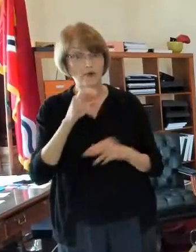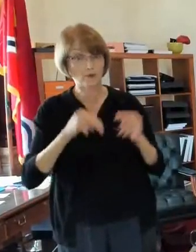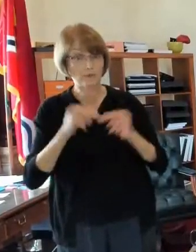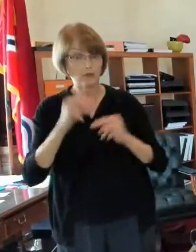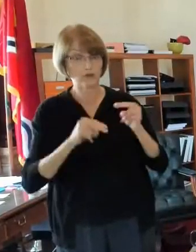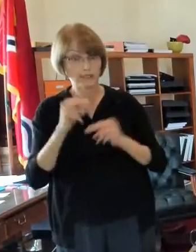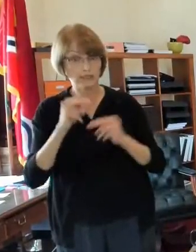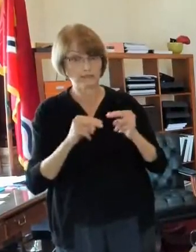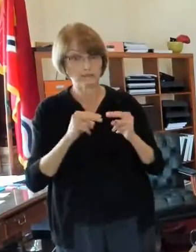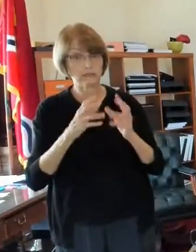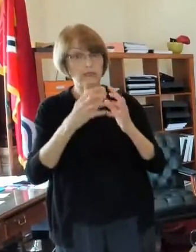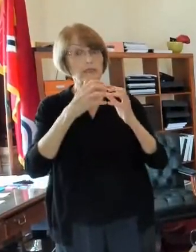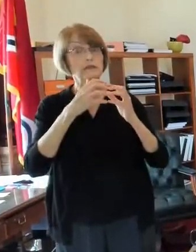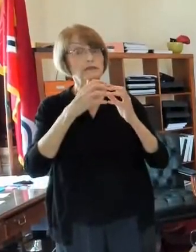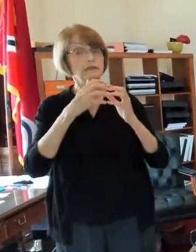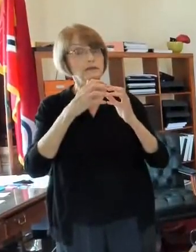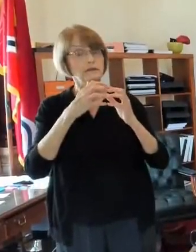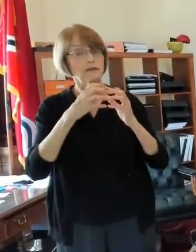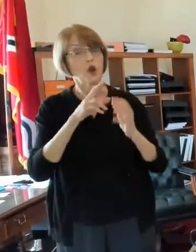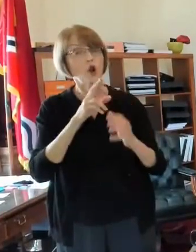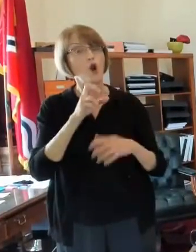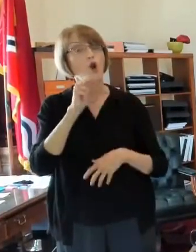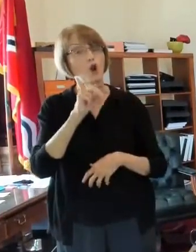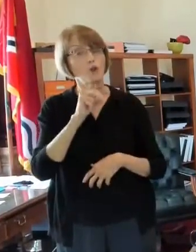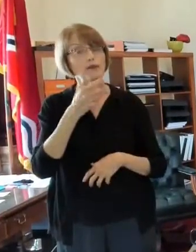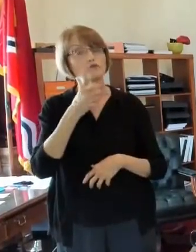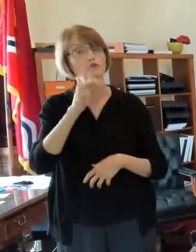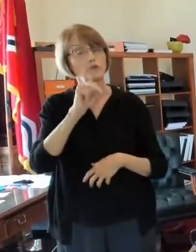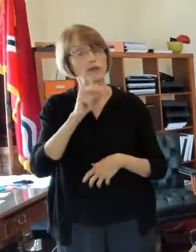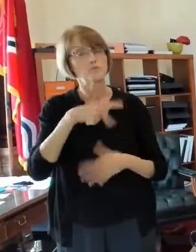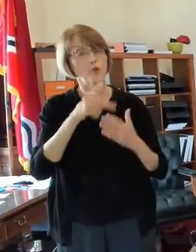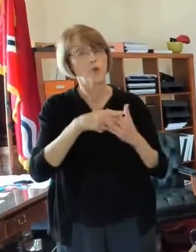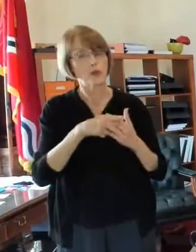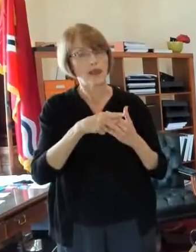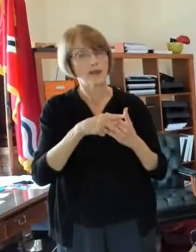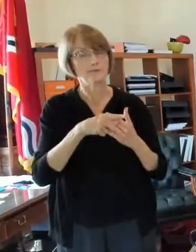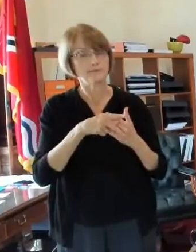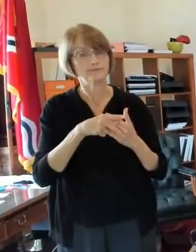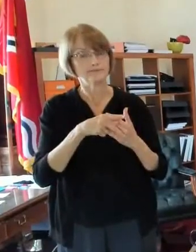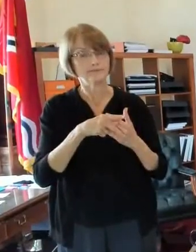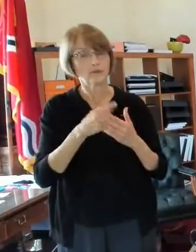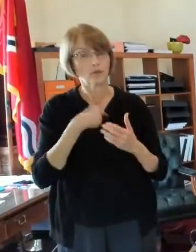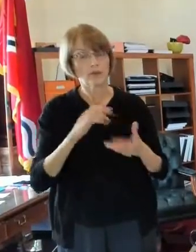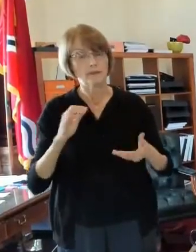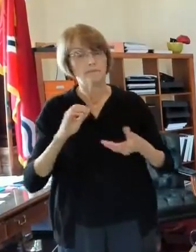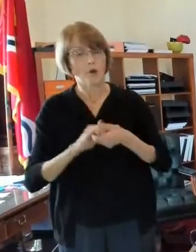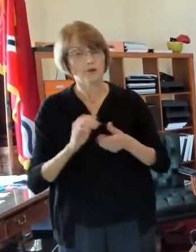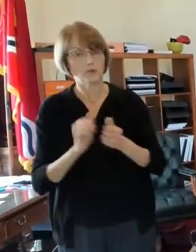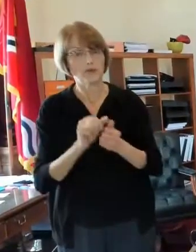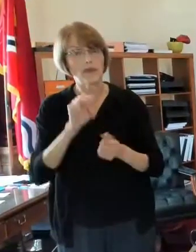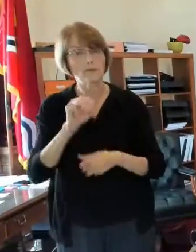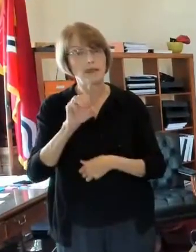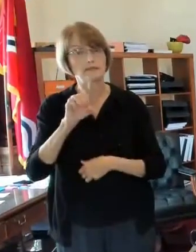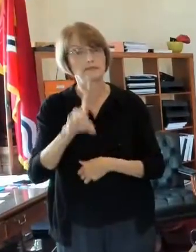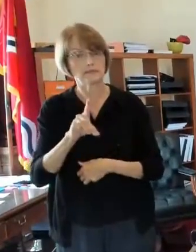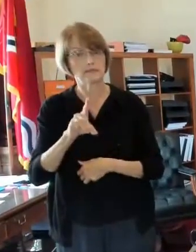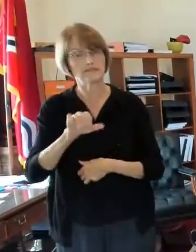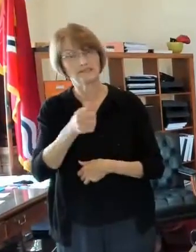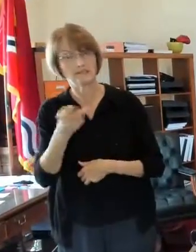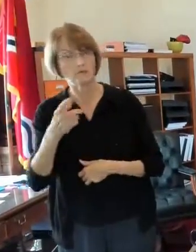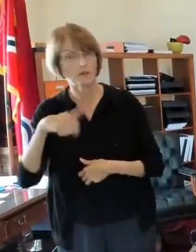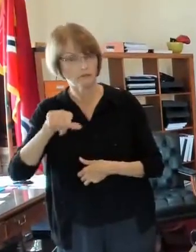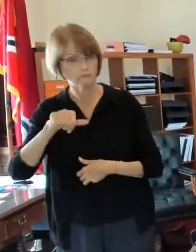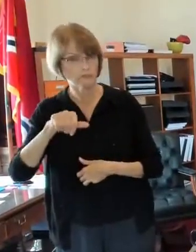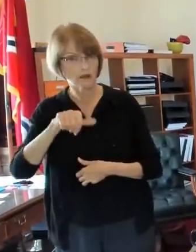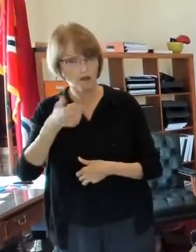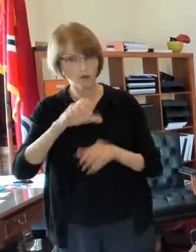these buildings were taken down by the urban greening program which is a partnership that we have with msd and several other partners